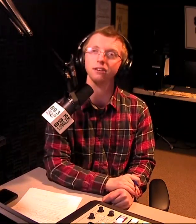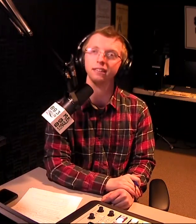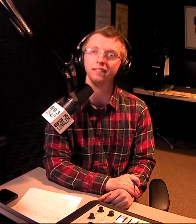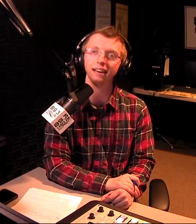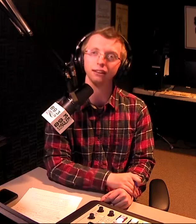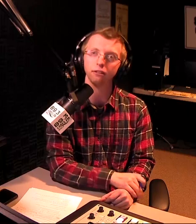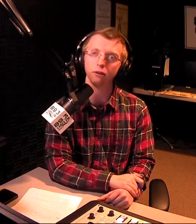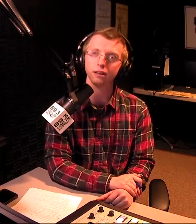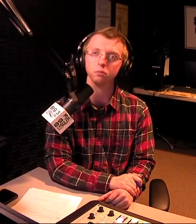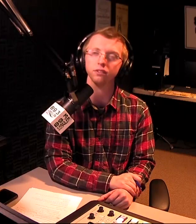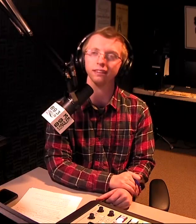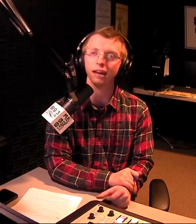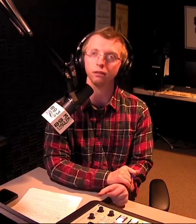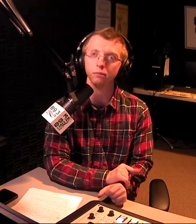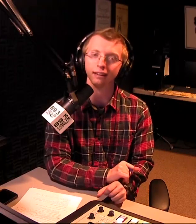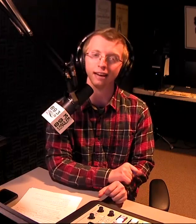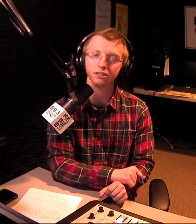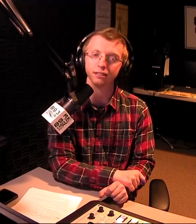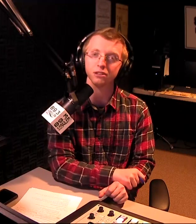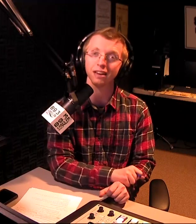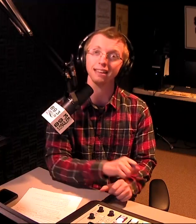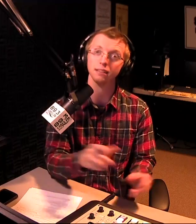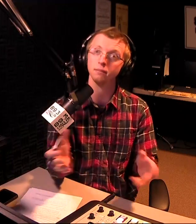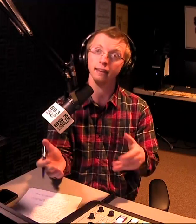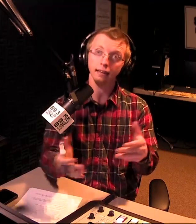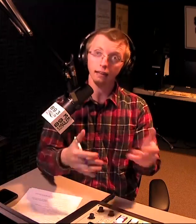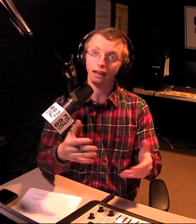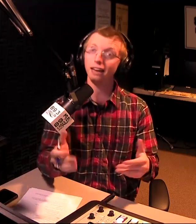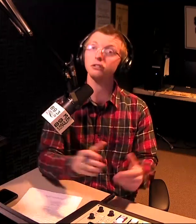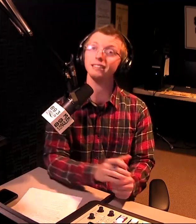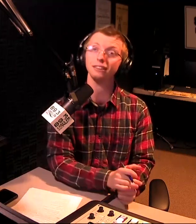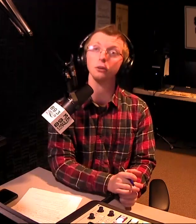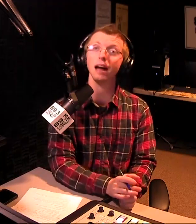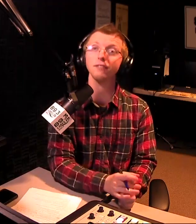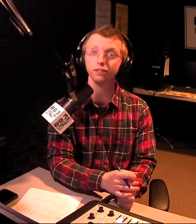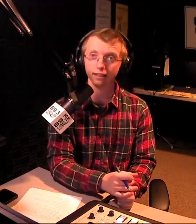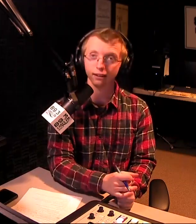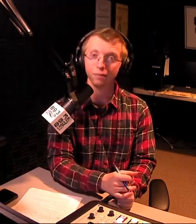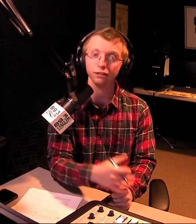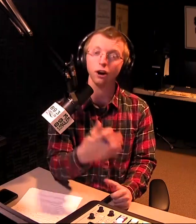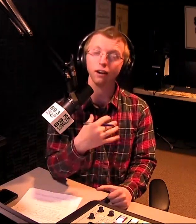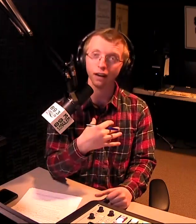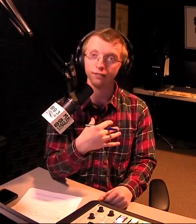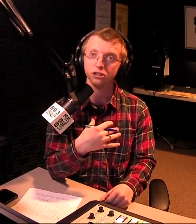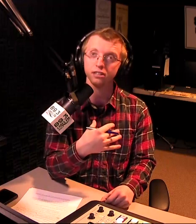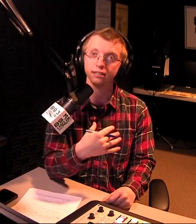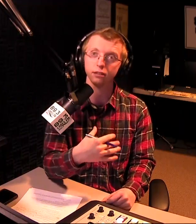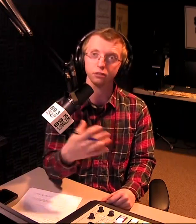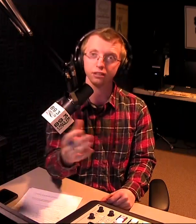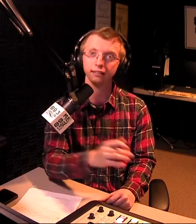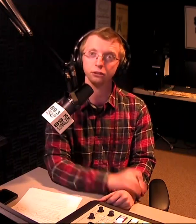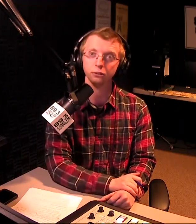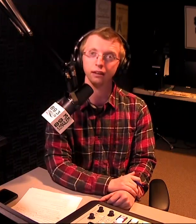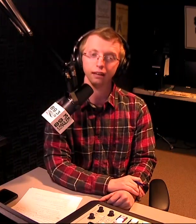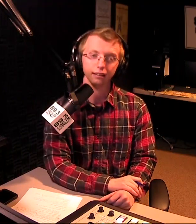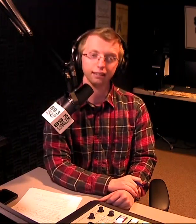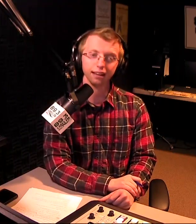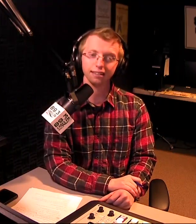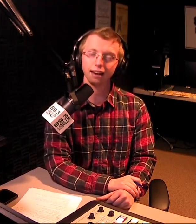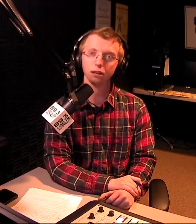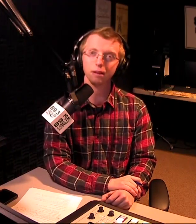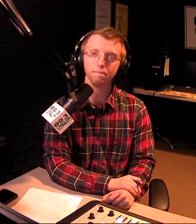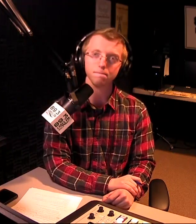here at Civic Center TV and at the Greater West Bloomfield Cable Communications Commission has some interesting new efforts that are coming into our coverage this year. Would you like to